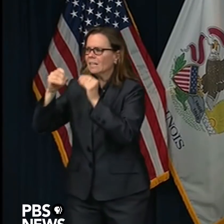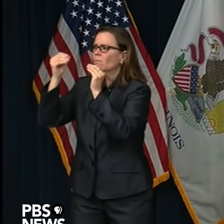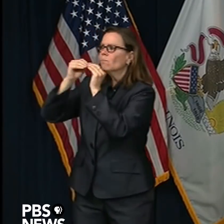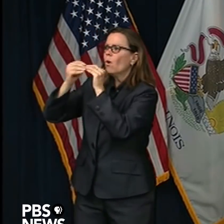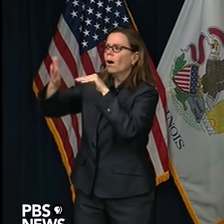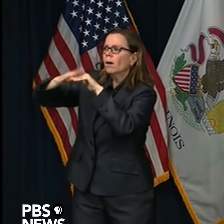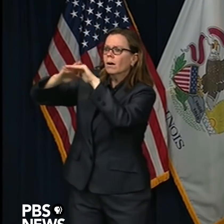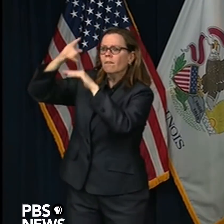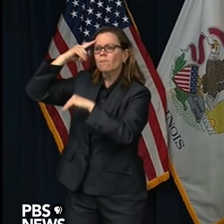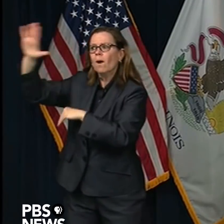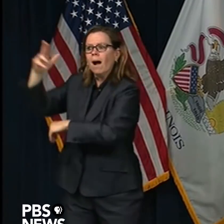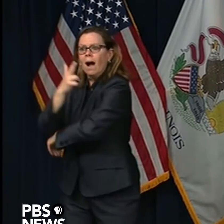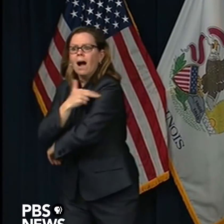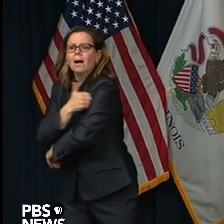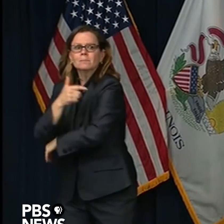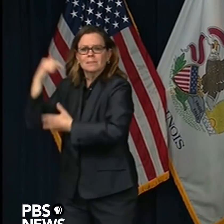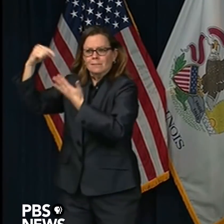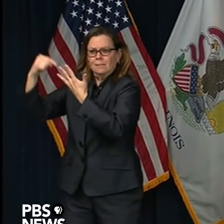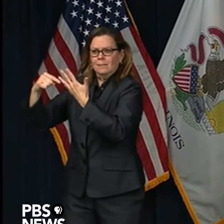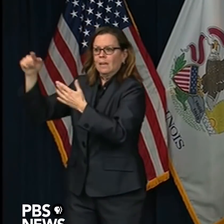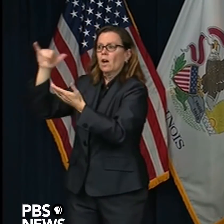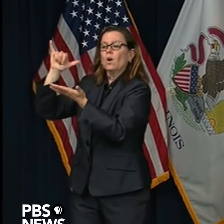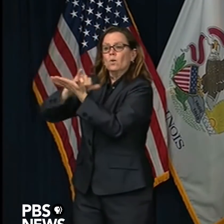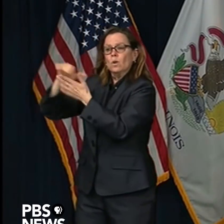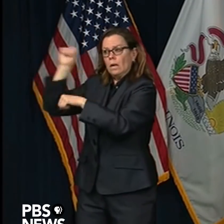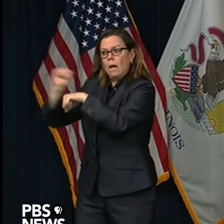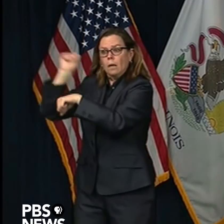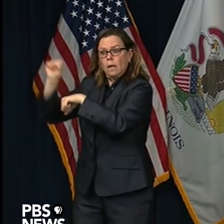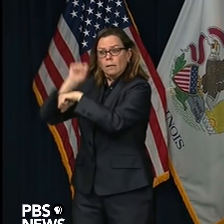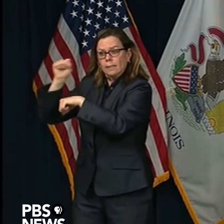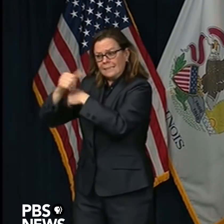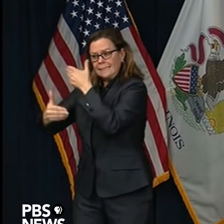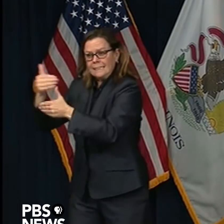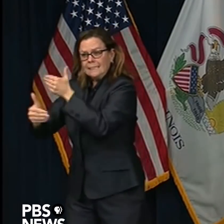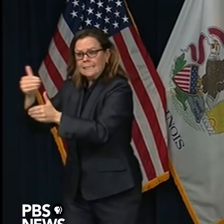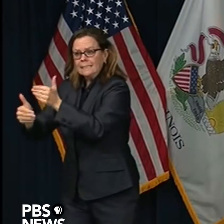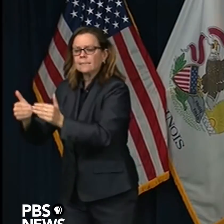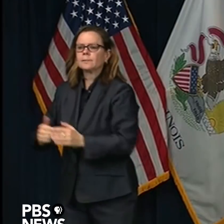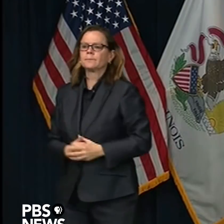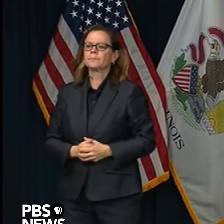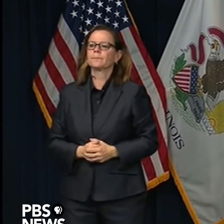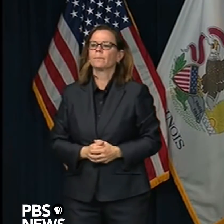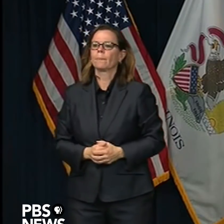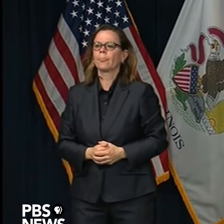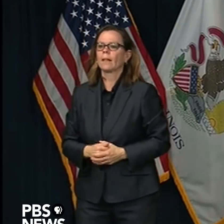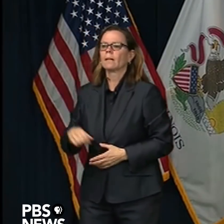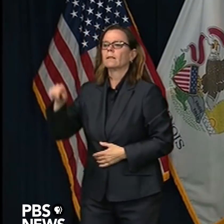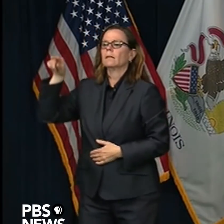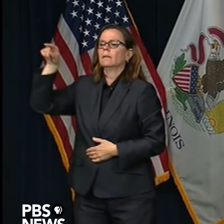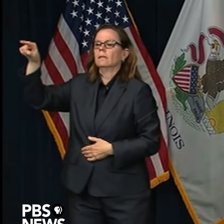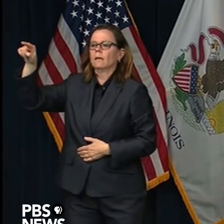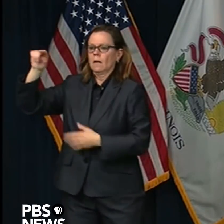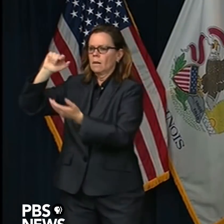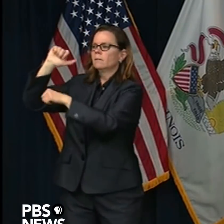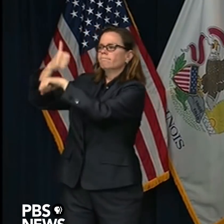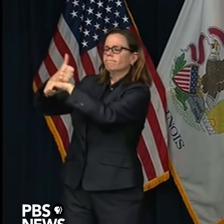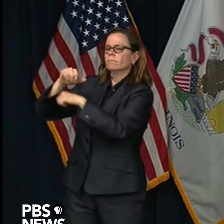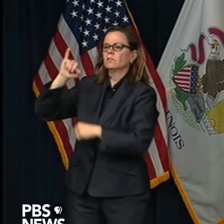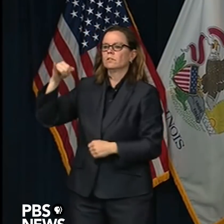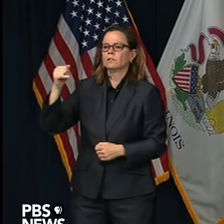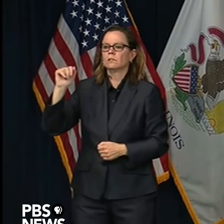began to build out and plan for and build out Javits Center. I think we were a little bit ahead of them just in the timing